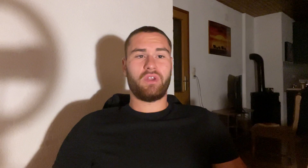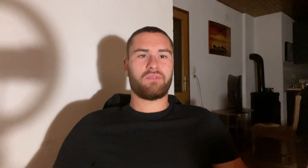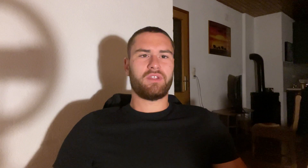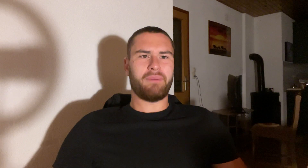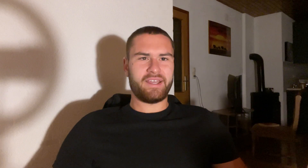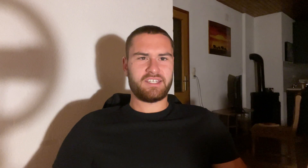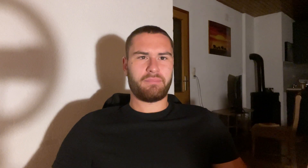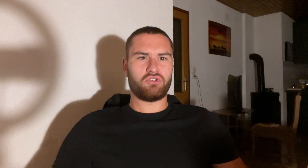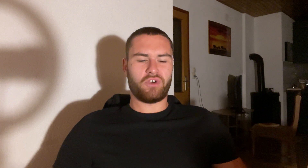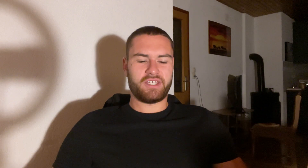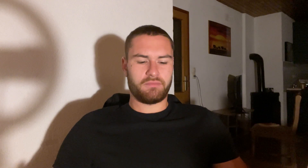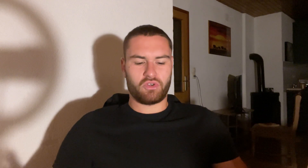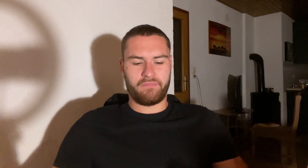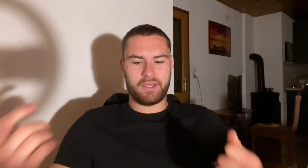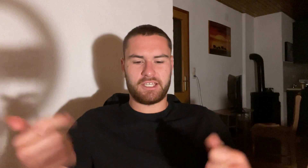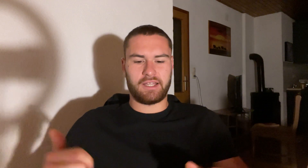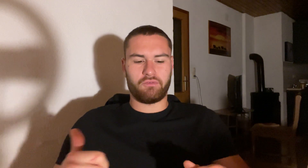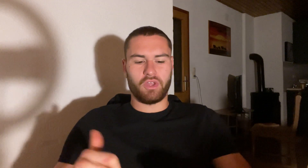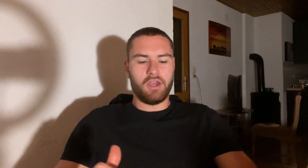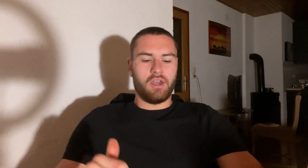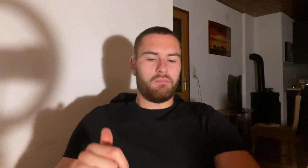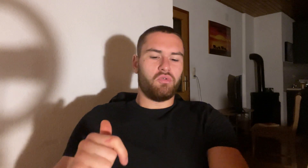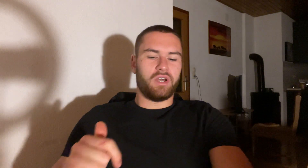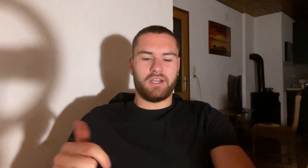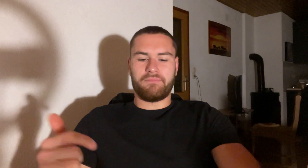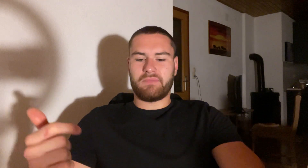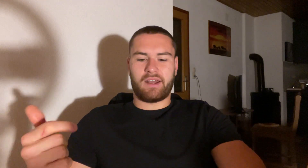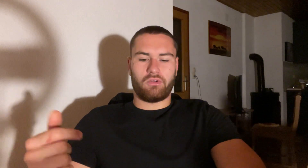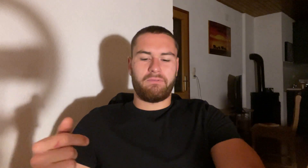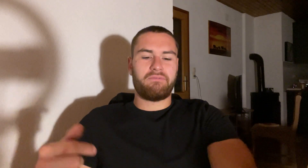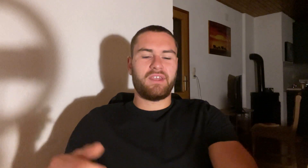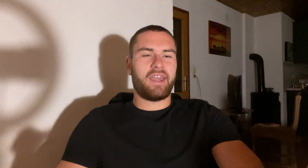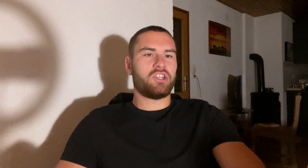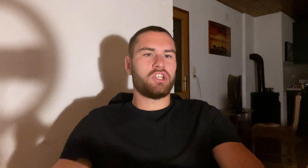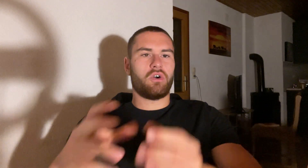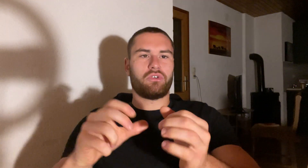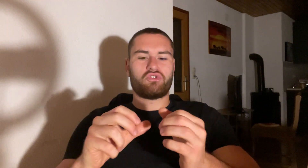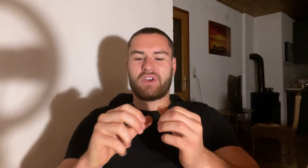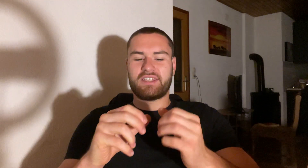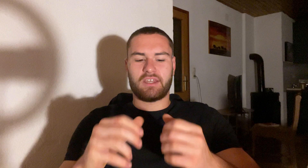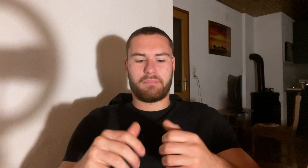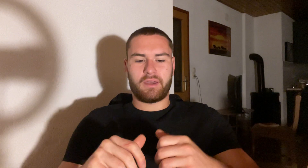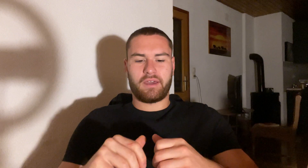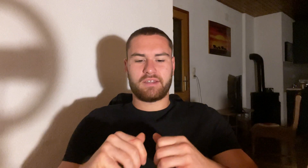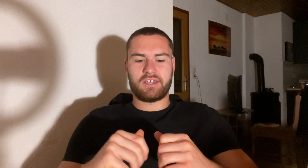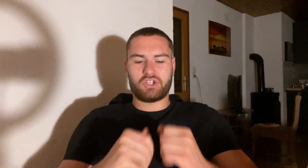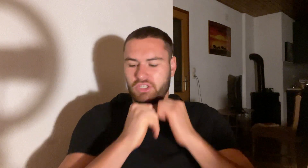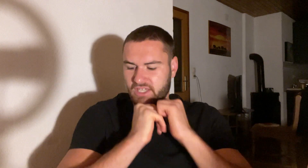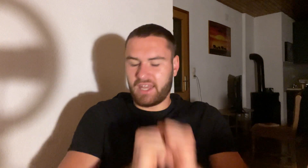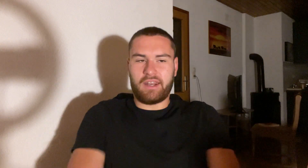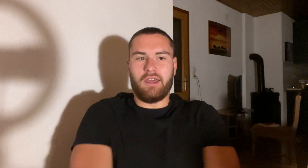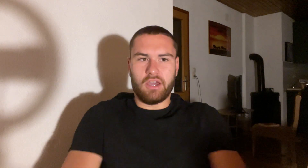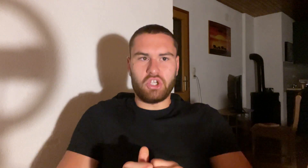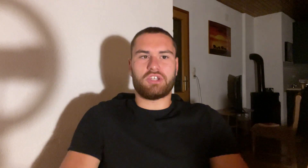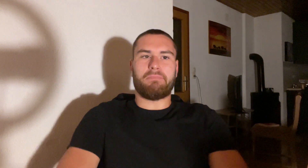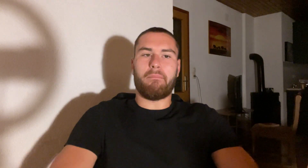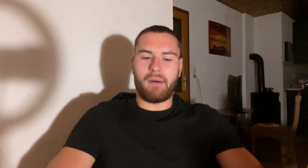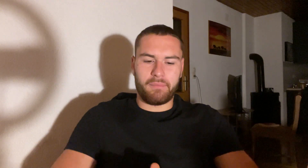that with bicep and tricep. So, basically, I would put, I don't know, 50 kg on the tricep extensions and then just pump up